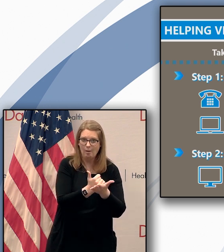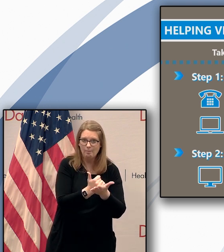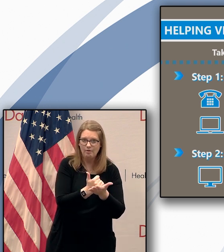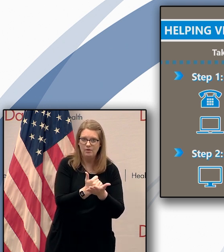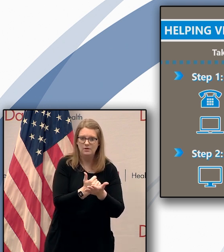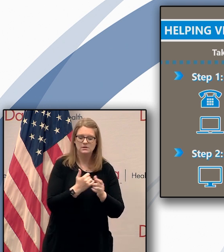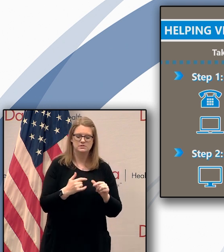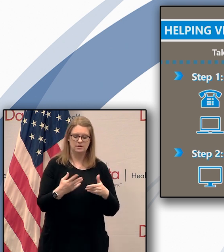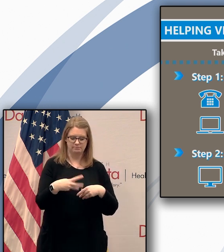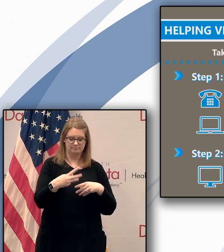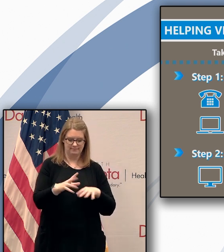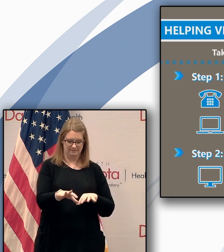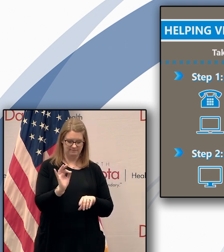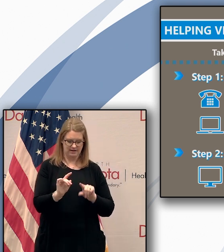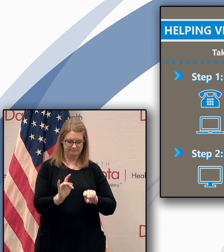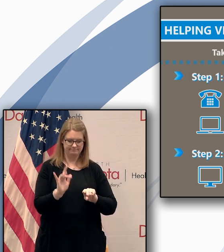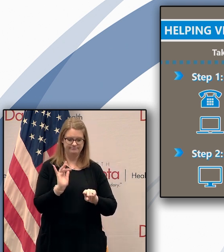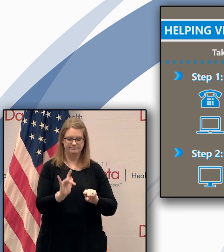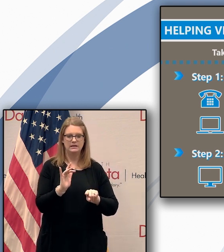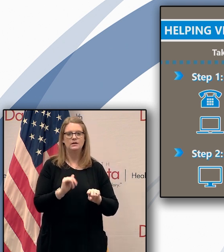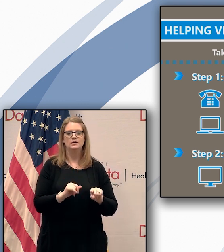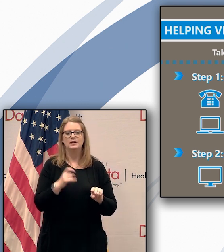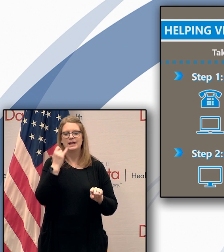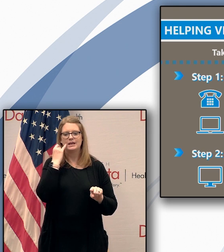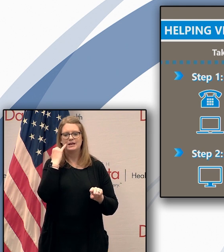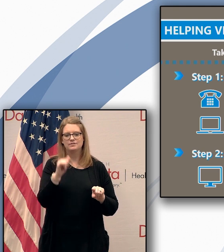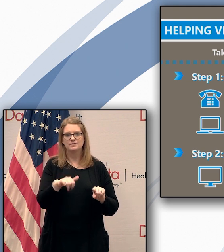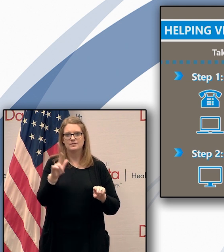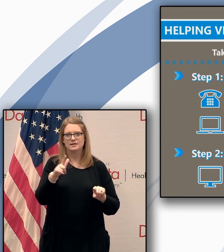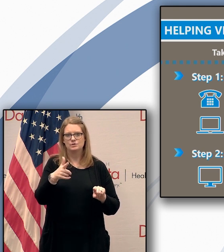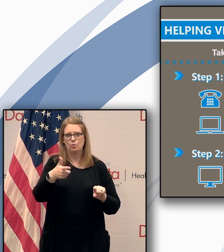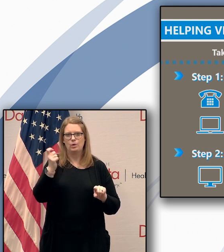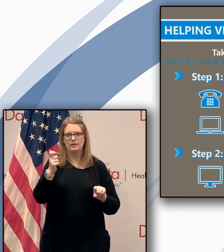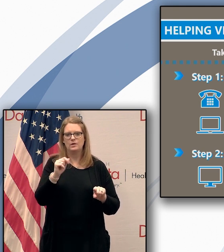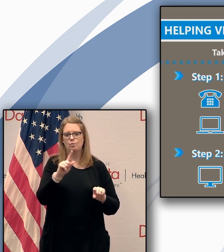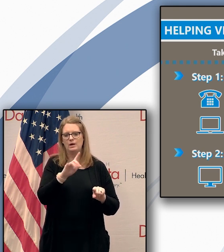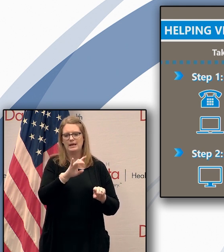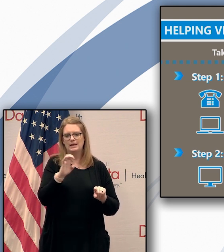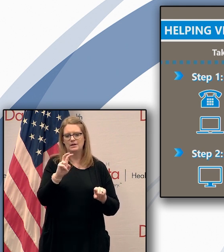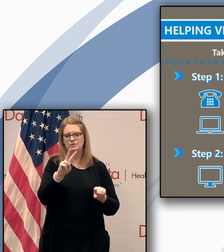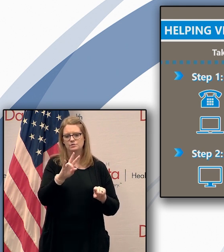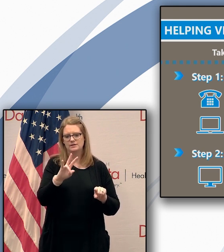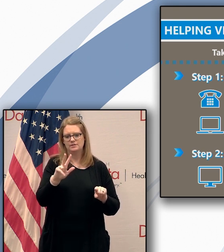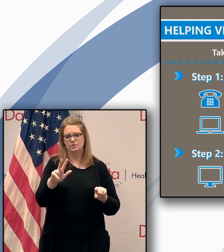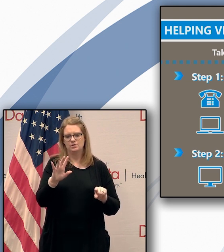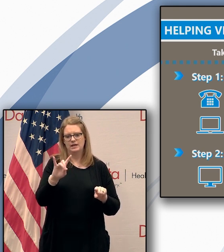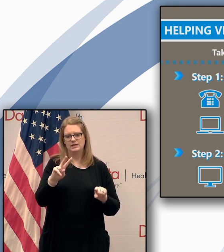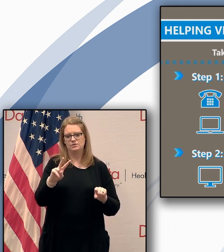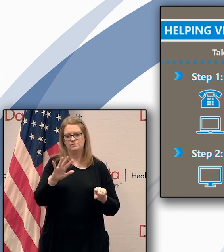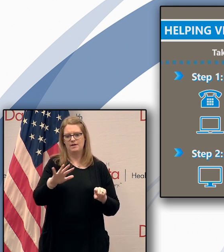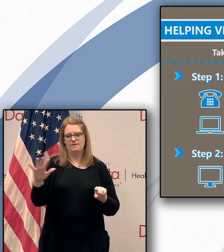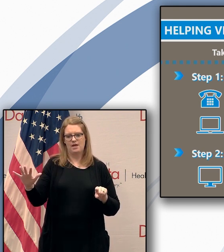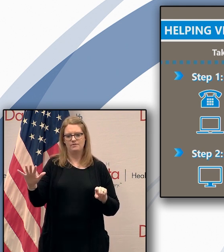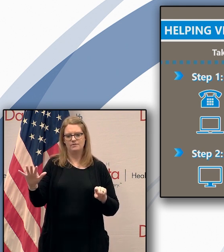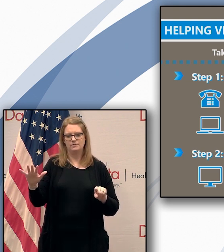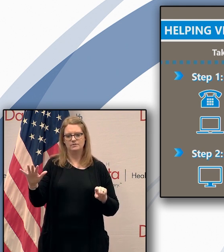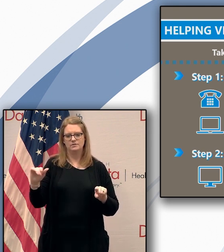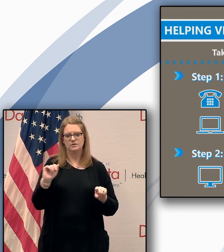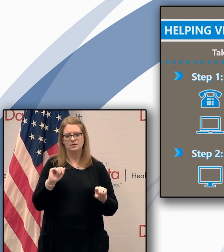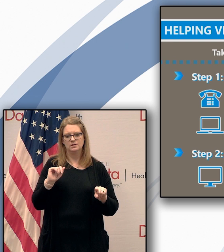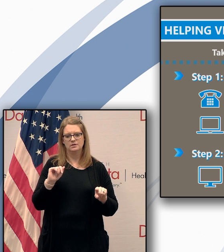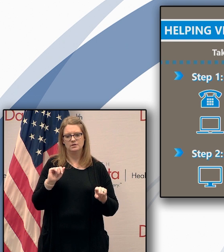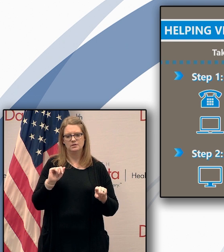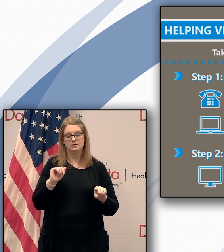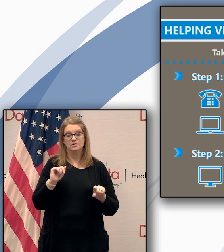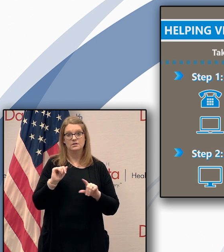And again, if you if this slide passes too quickly, 1-800-273-8255. There's even a